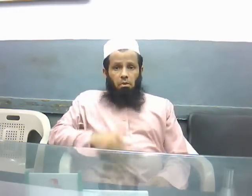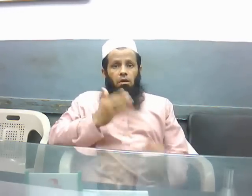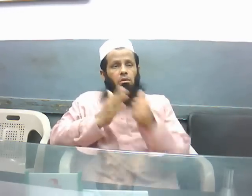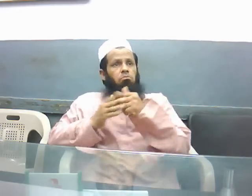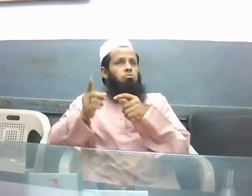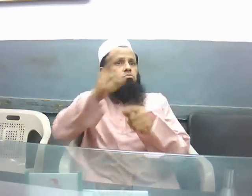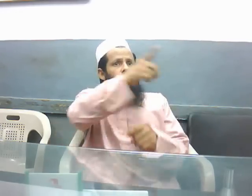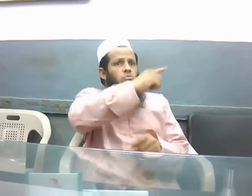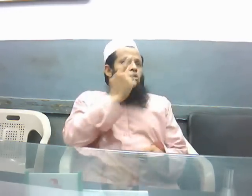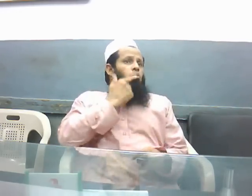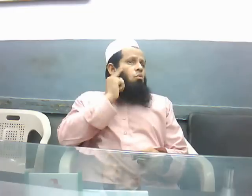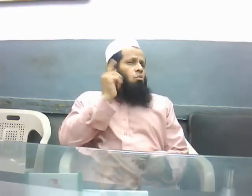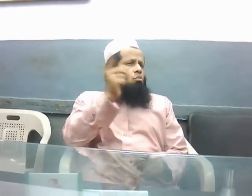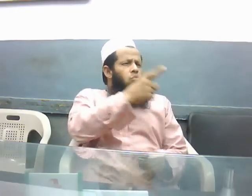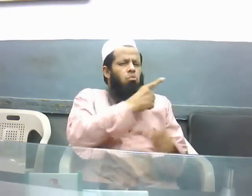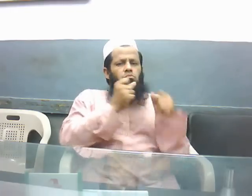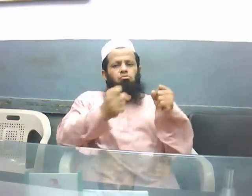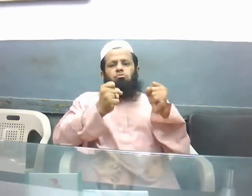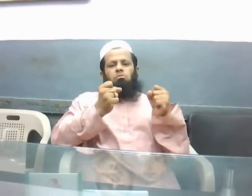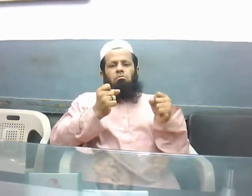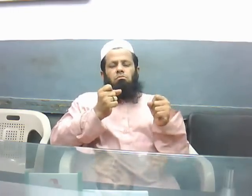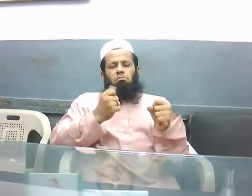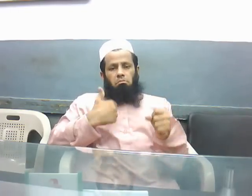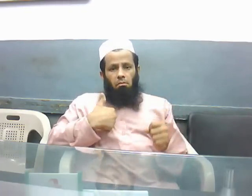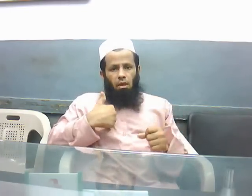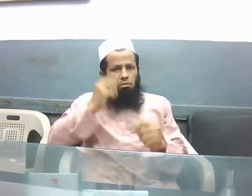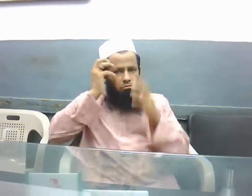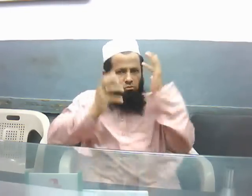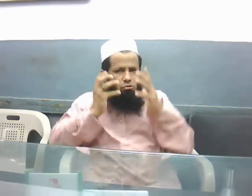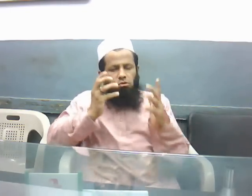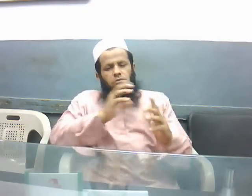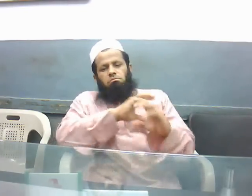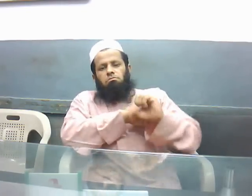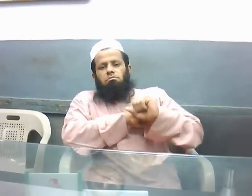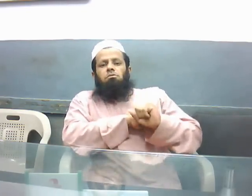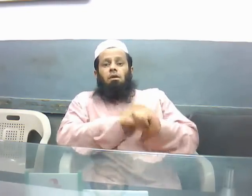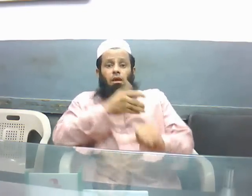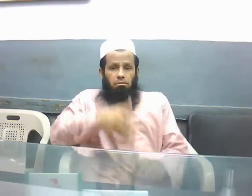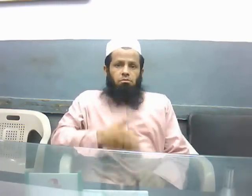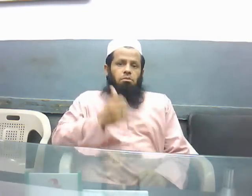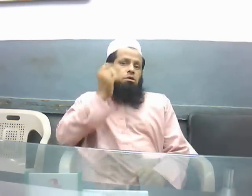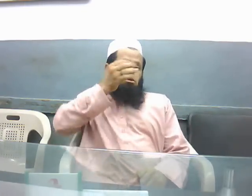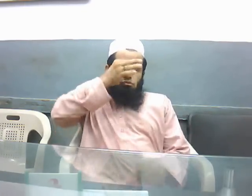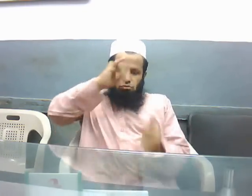machines will hold us if we do not secure up our software. very much.